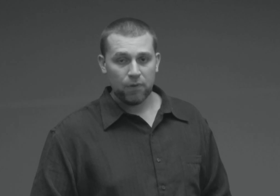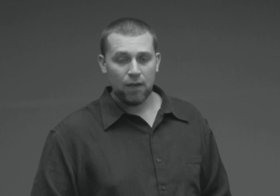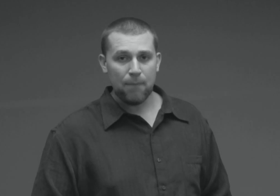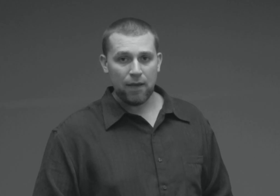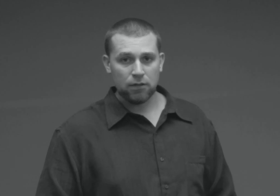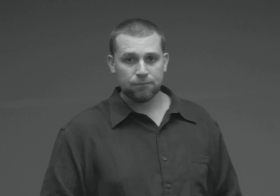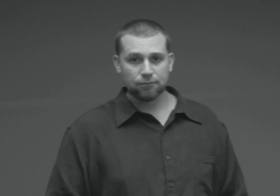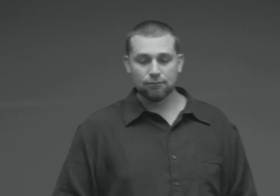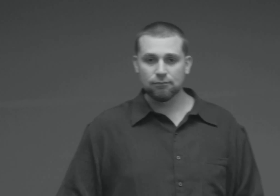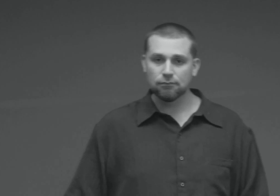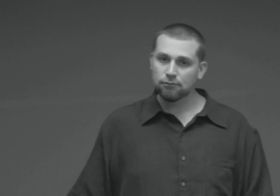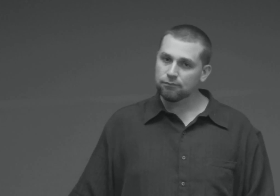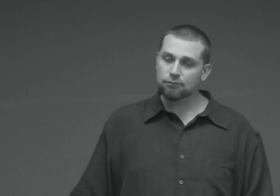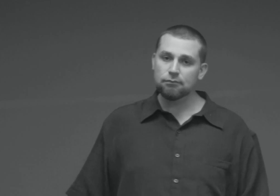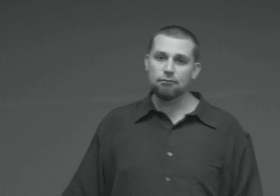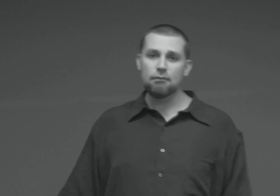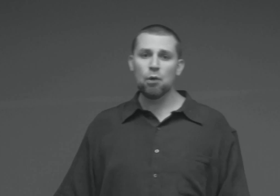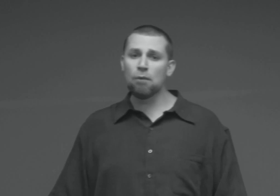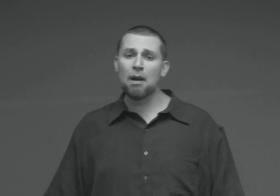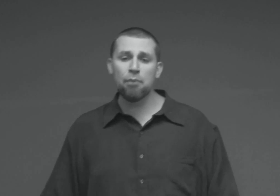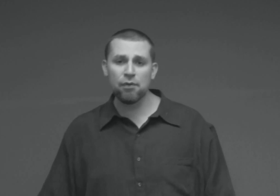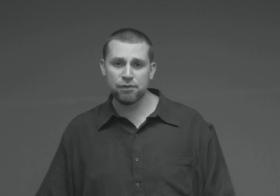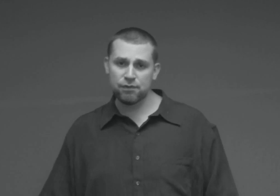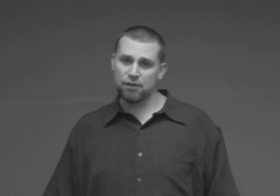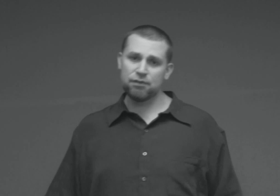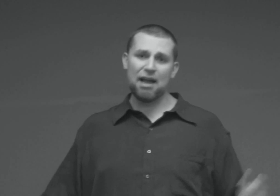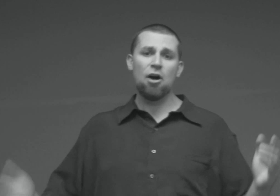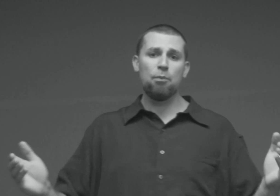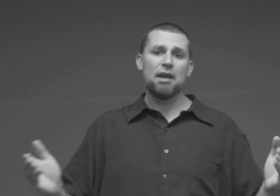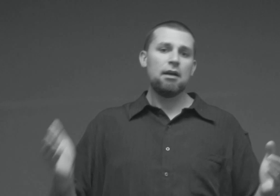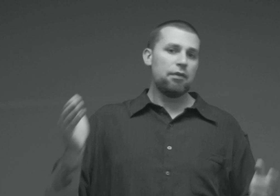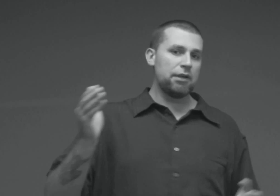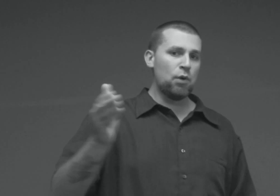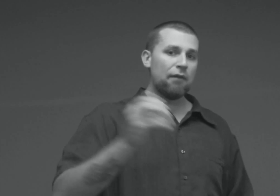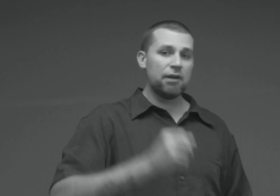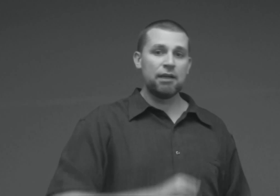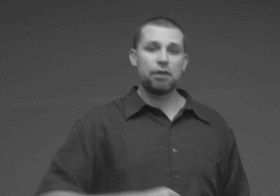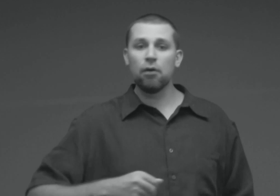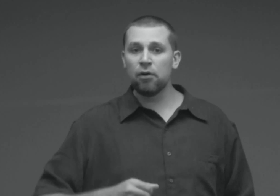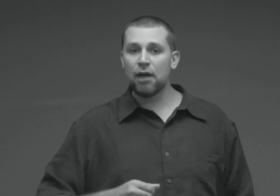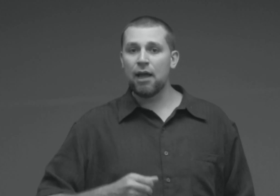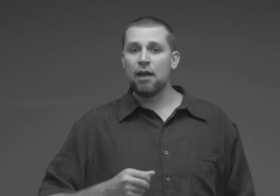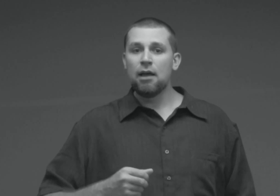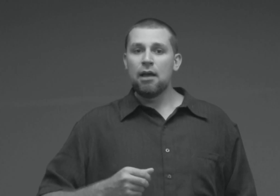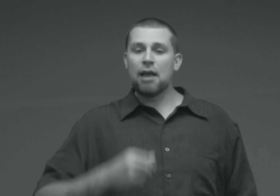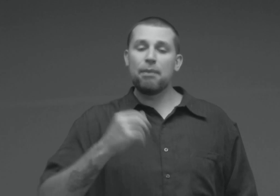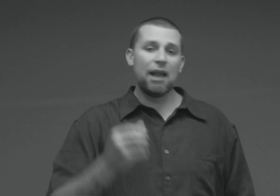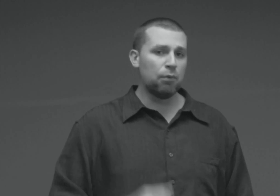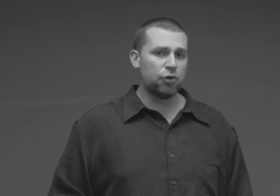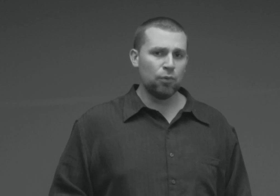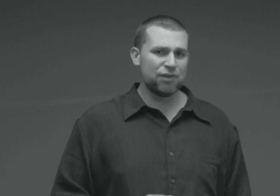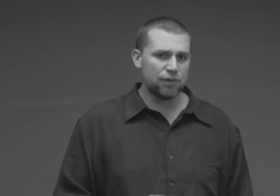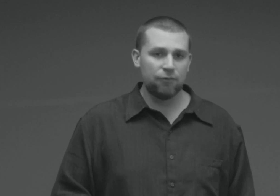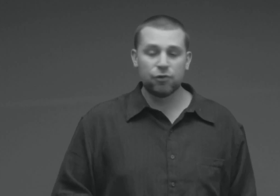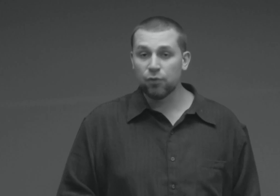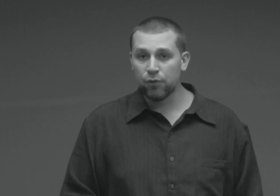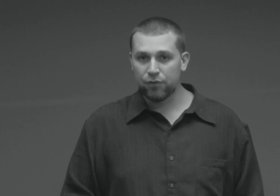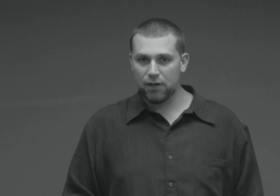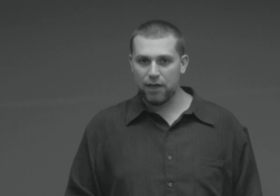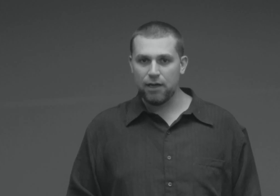Amen. Well, my brothers and sisters, I hope that you have indeed heard and been able to receive truth today.